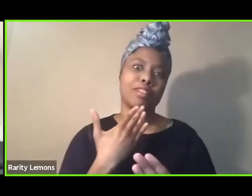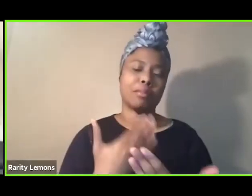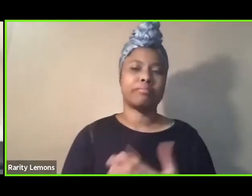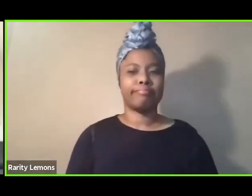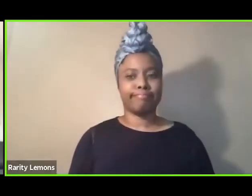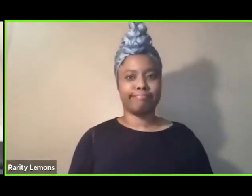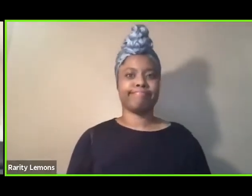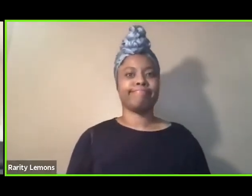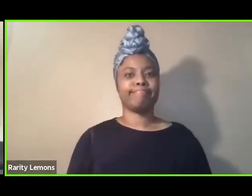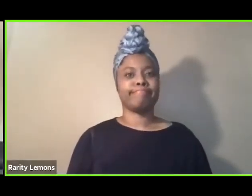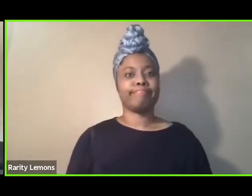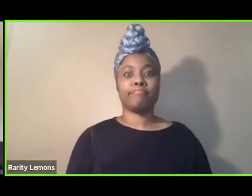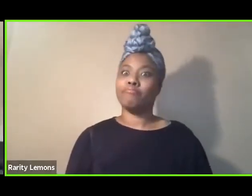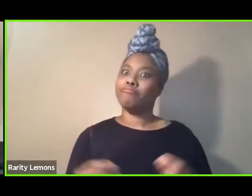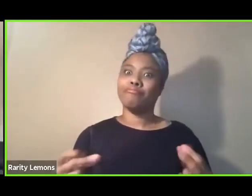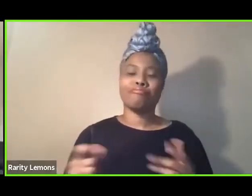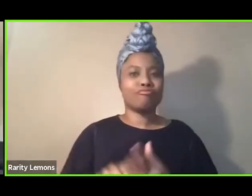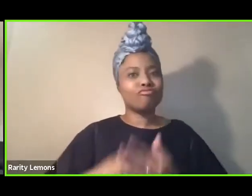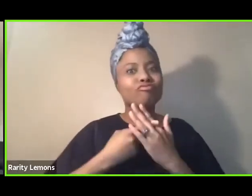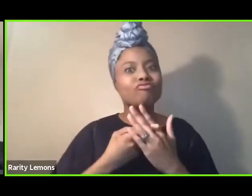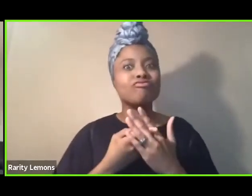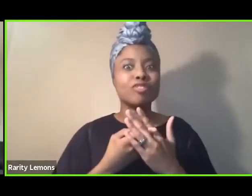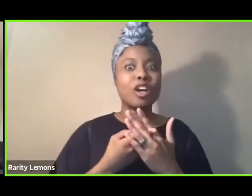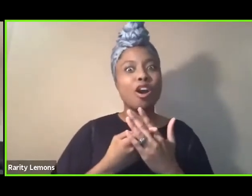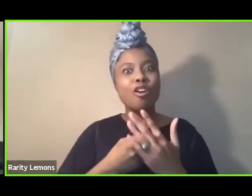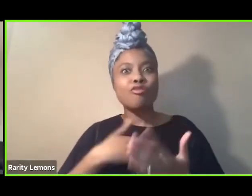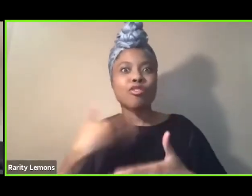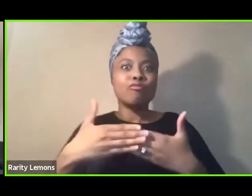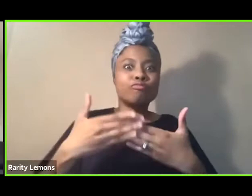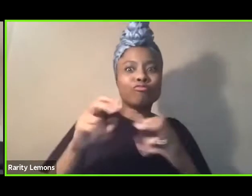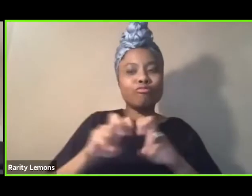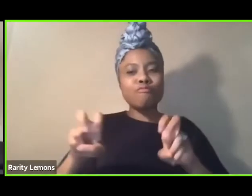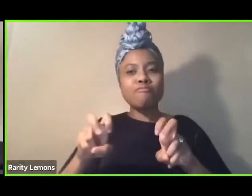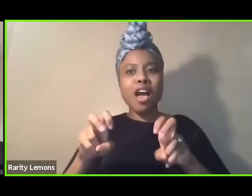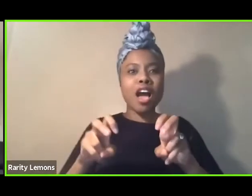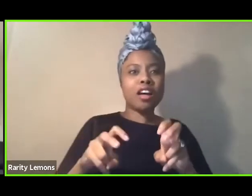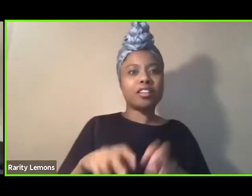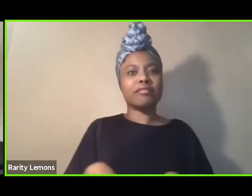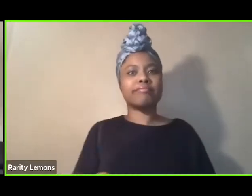Okay, let's get to it. We have a really good panel ahead of us and also the